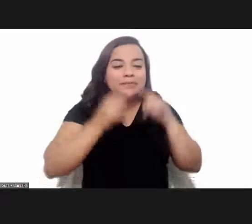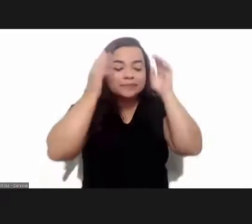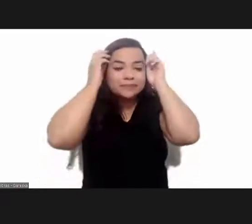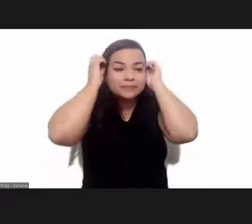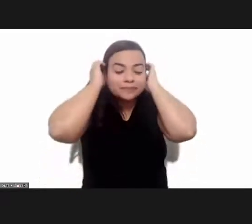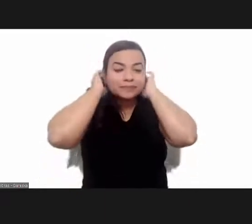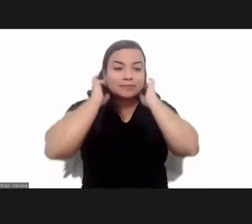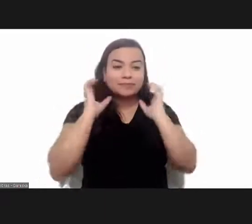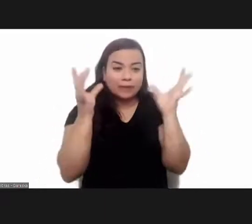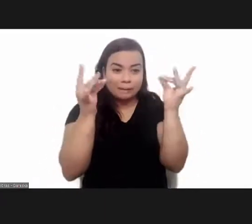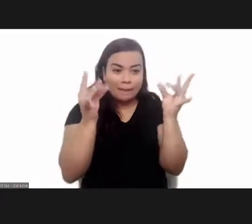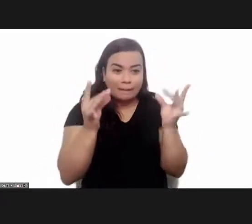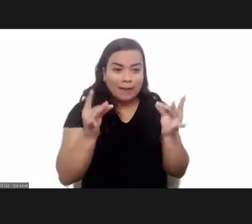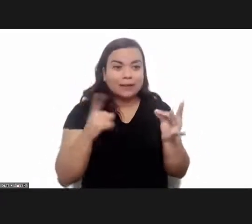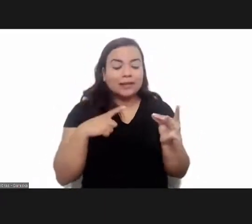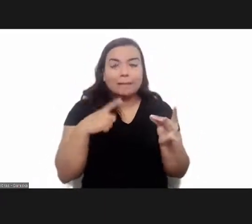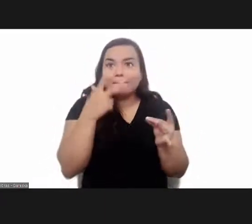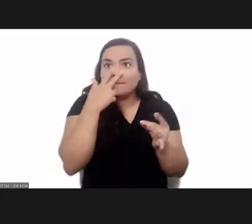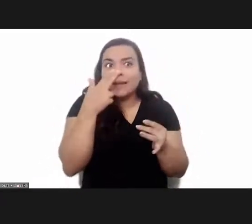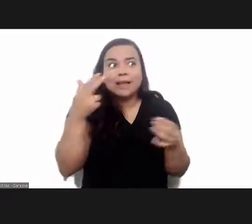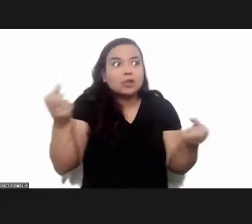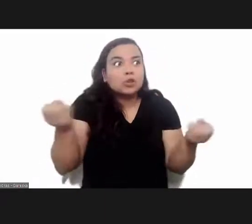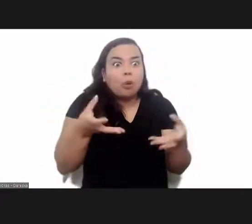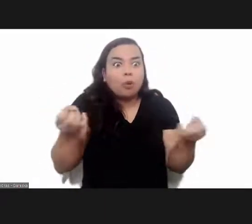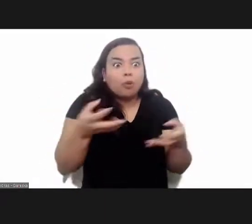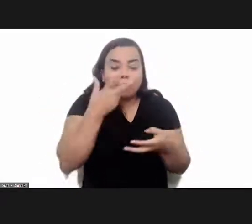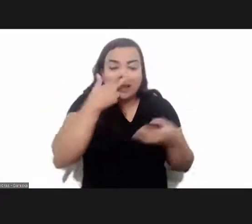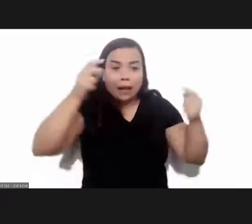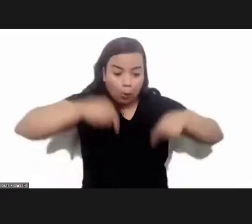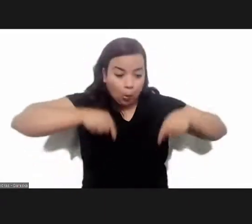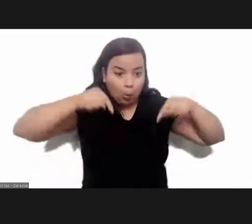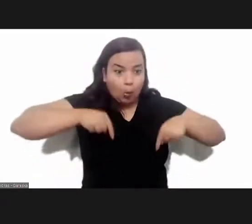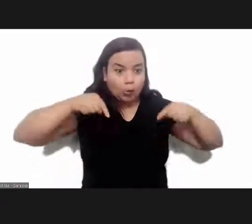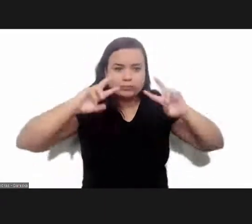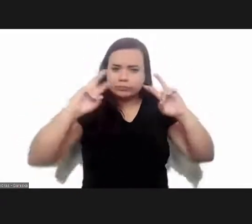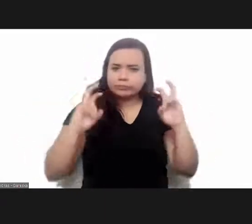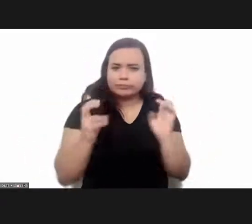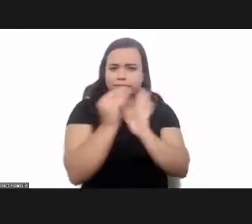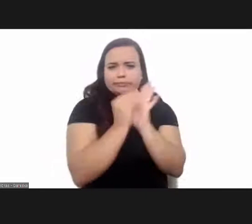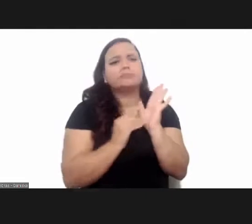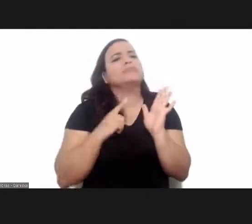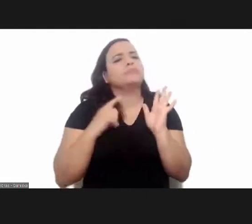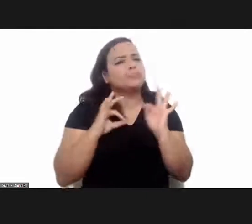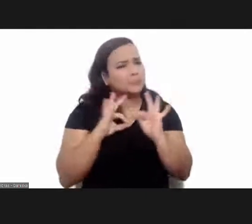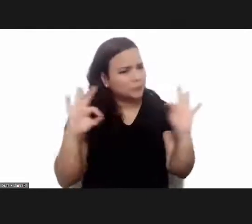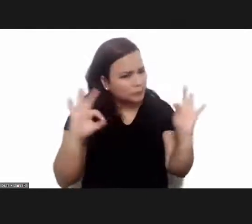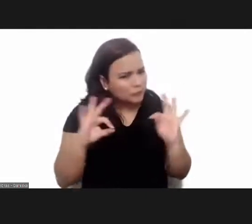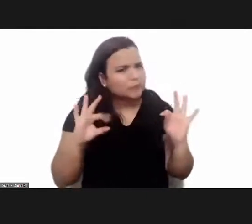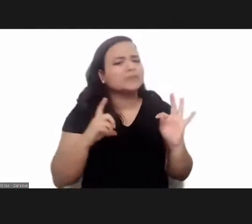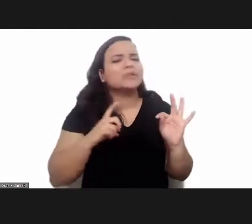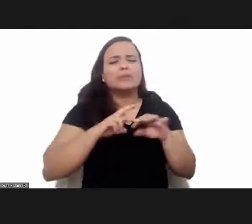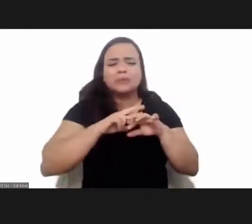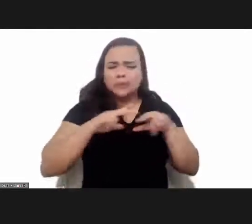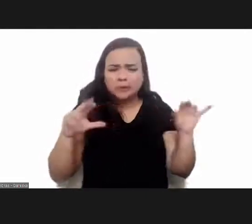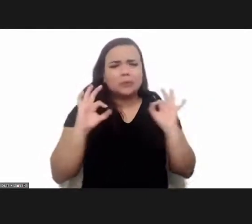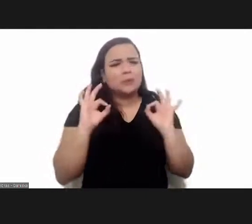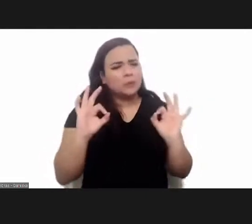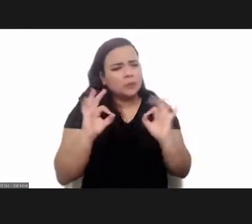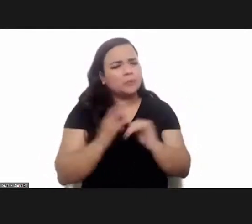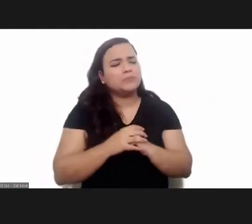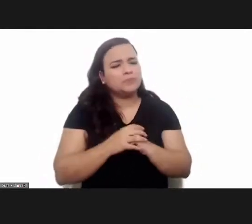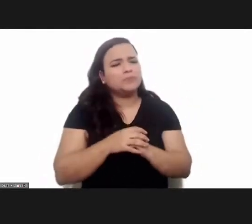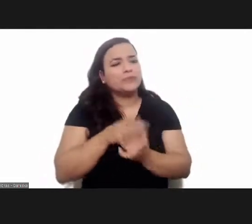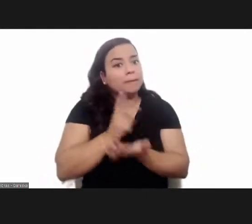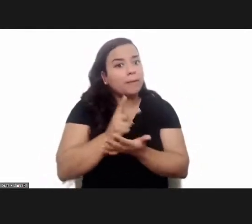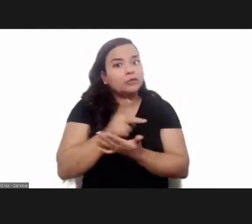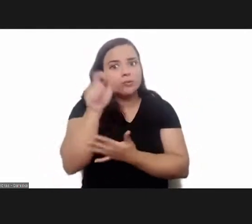because of the how current and contemporary the issues are that are cited in the article they're